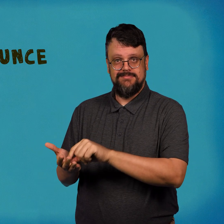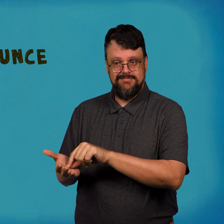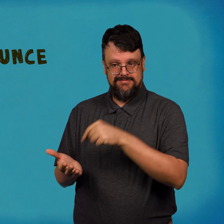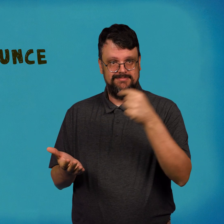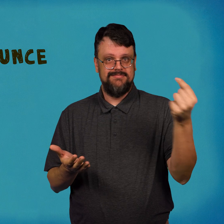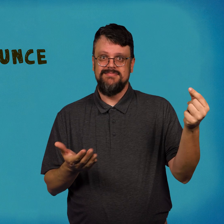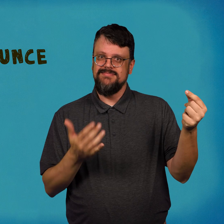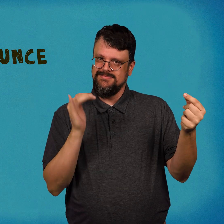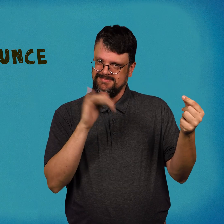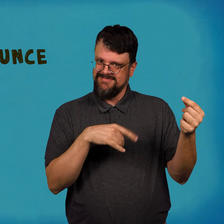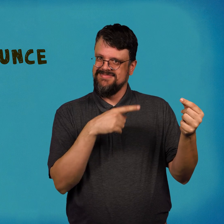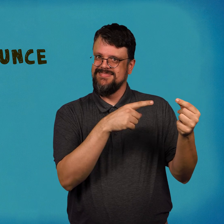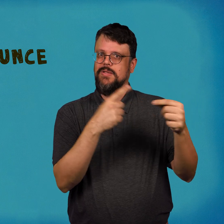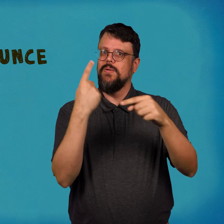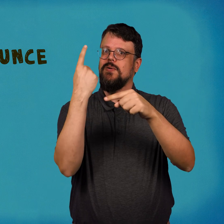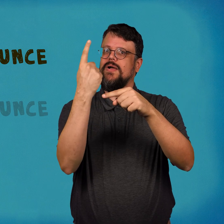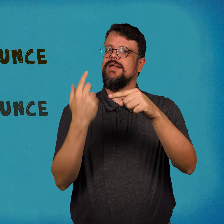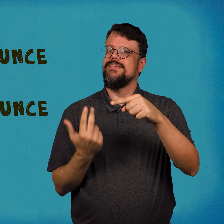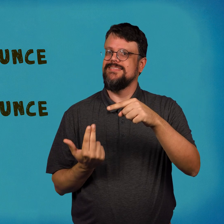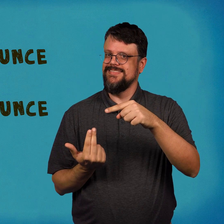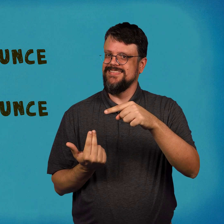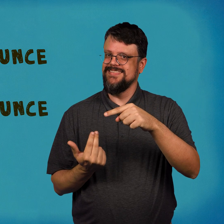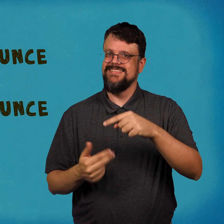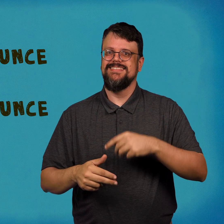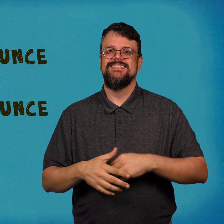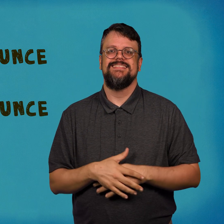Each dime weighs one thirteenth of an ounce.